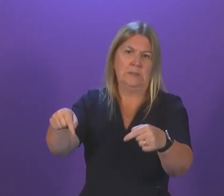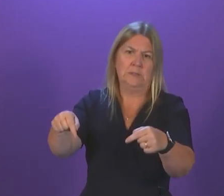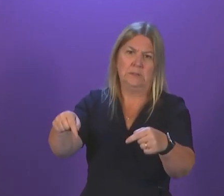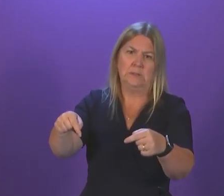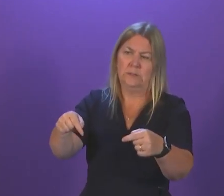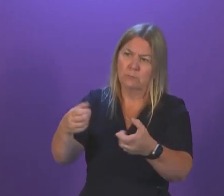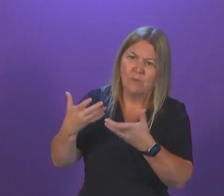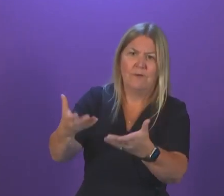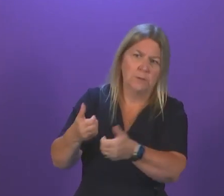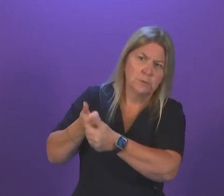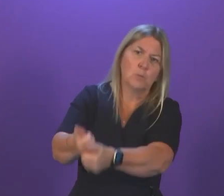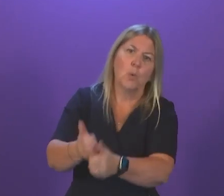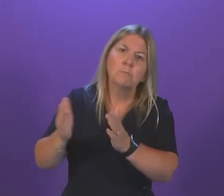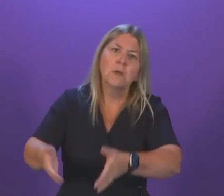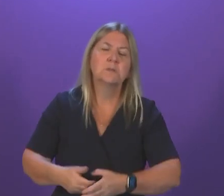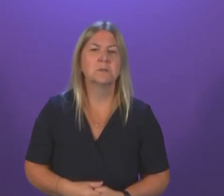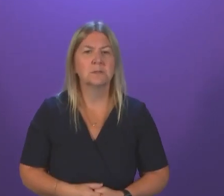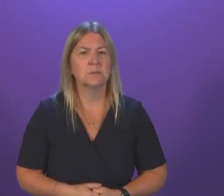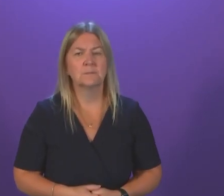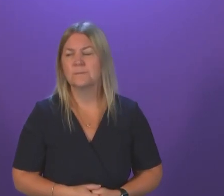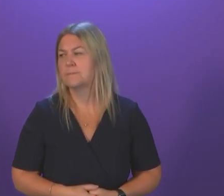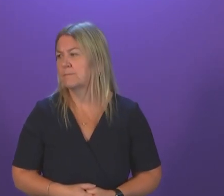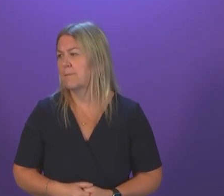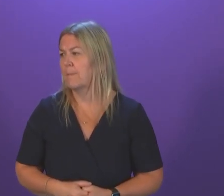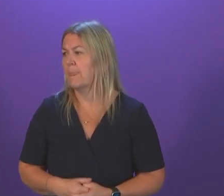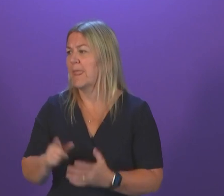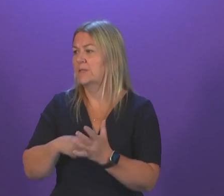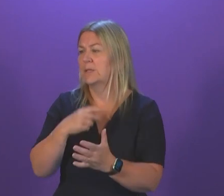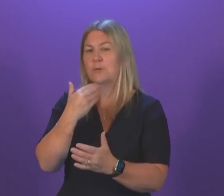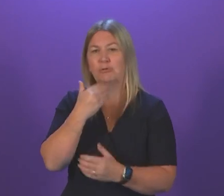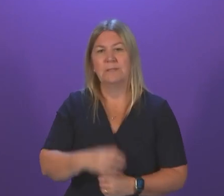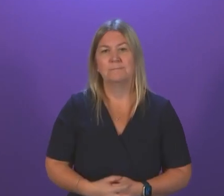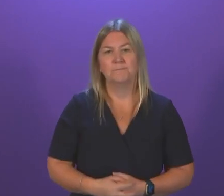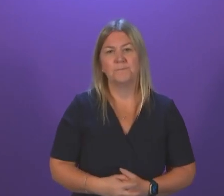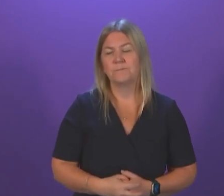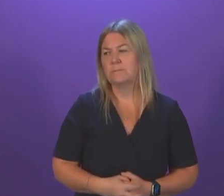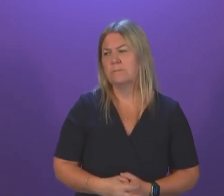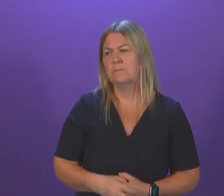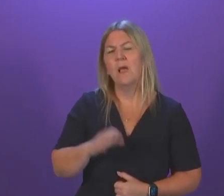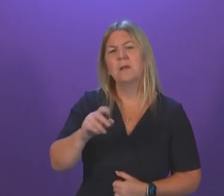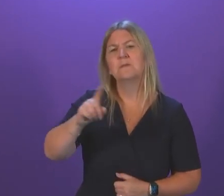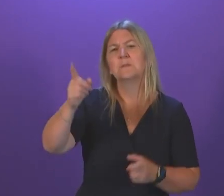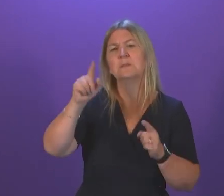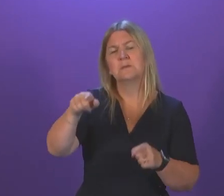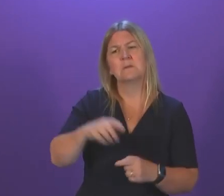Question number five, Jamie Green. Thank you. To ask the First Minister what the Scottish Government's response is to reports that incidents of